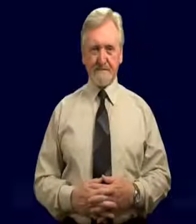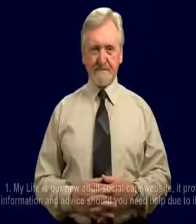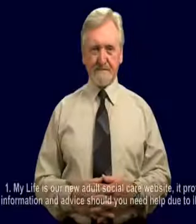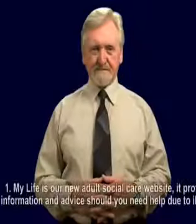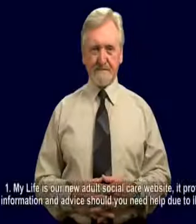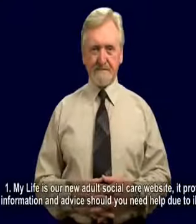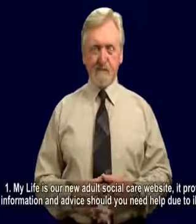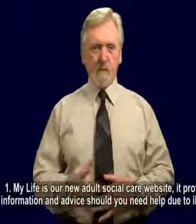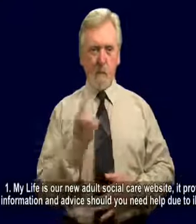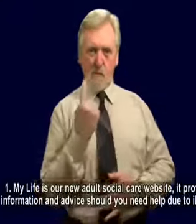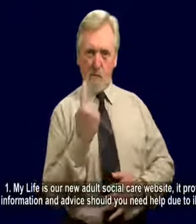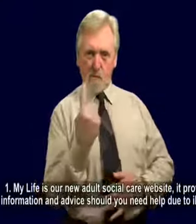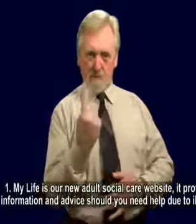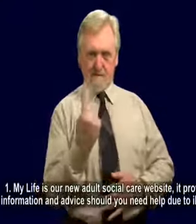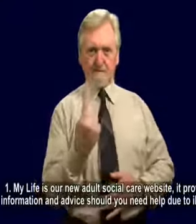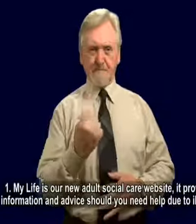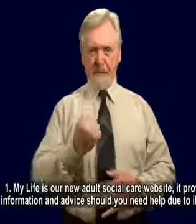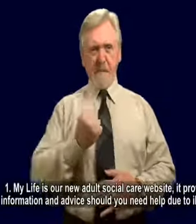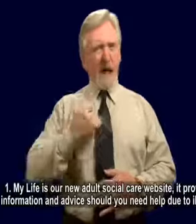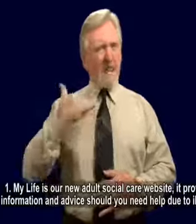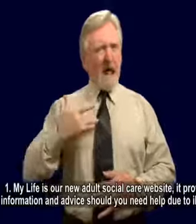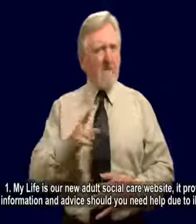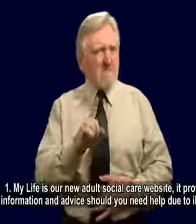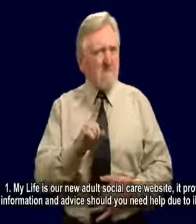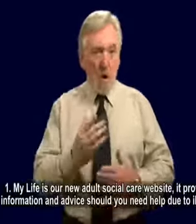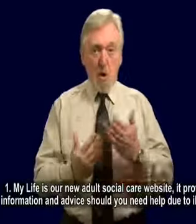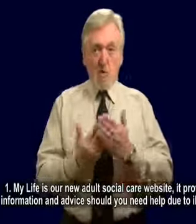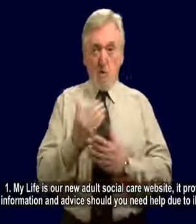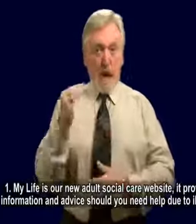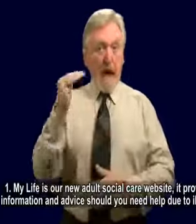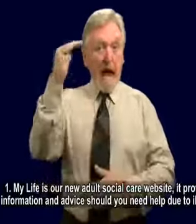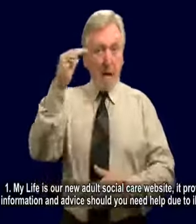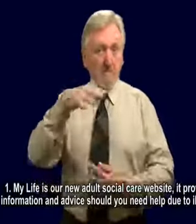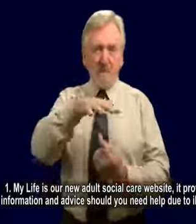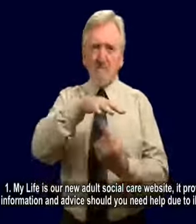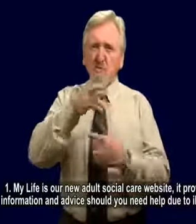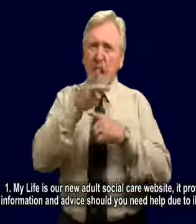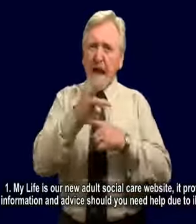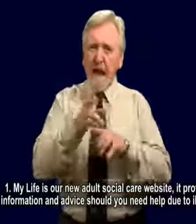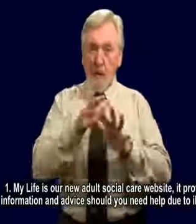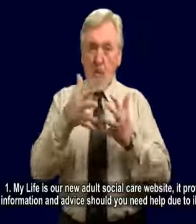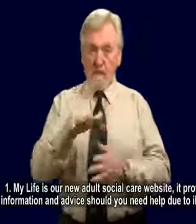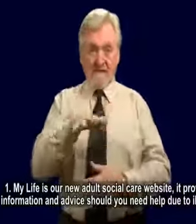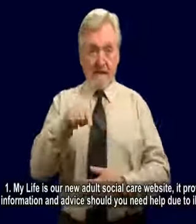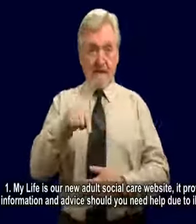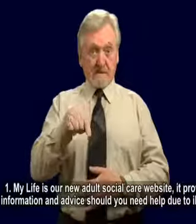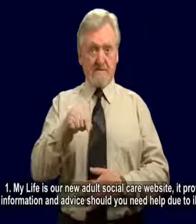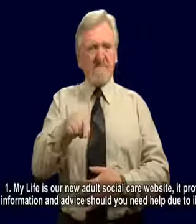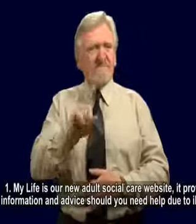1. My Life is our new adult social care website. It provides information and